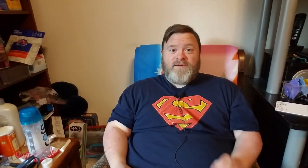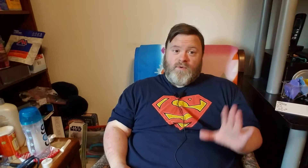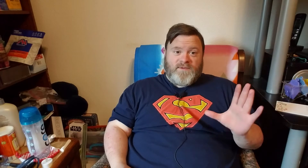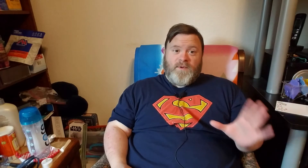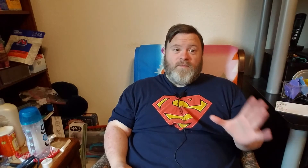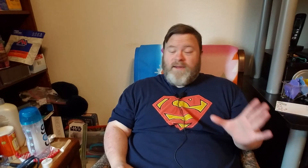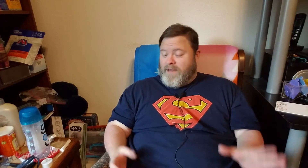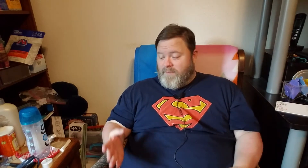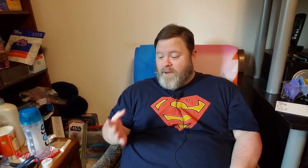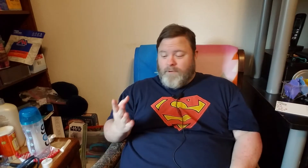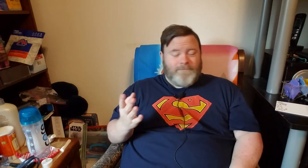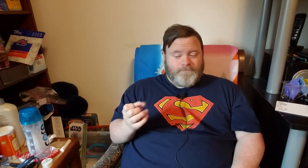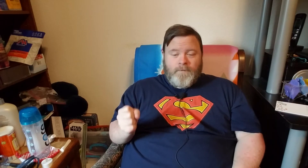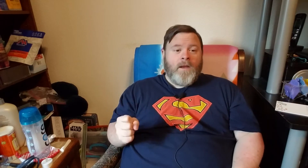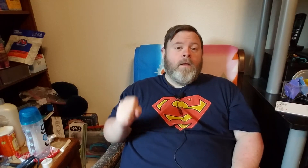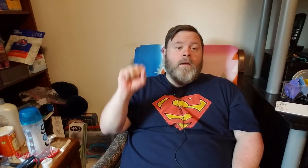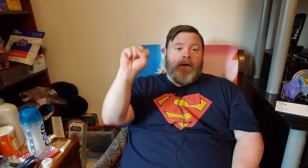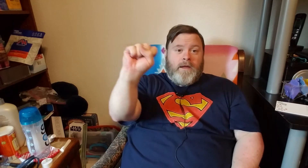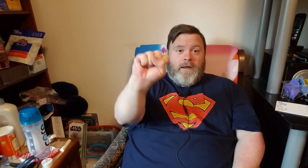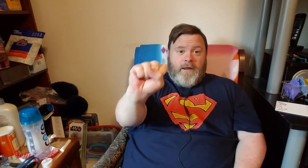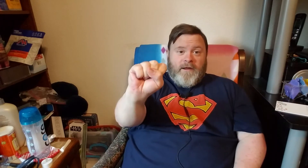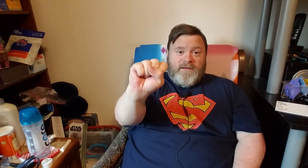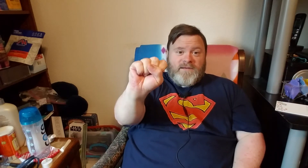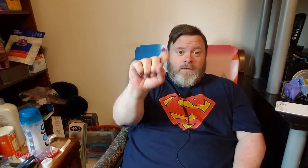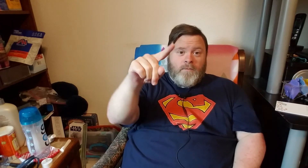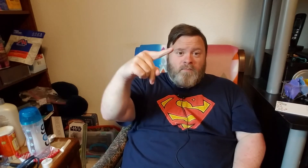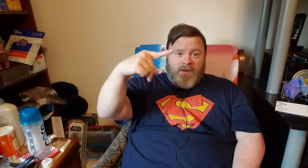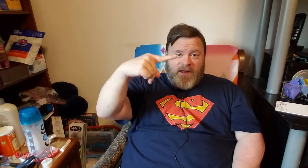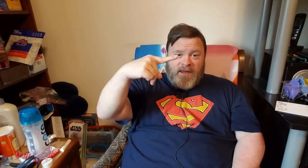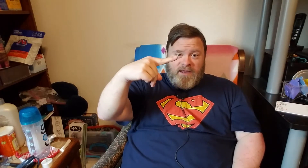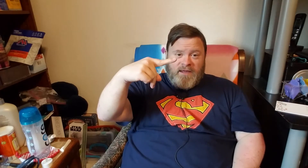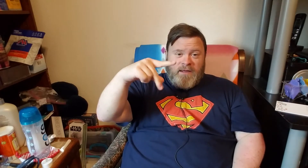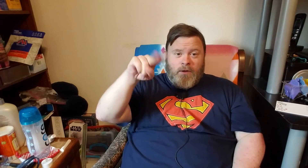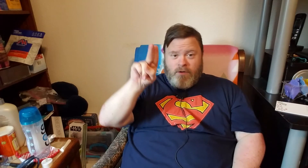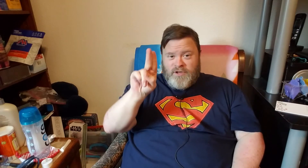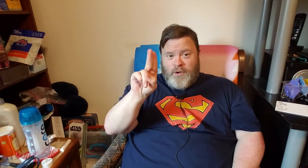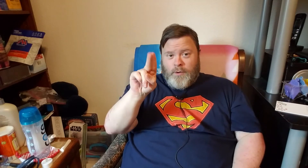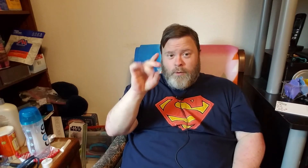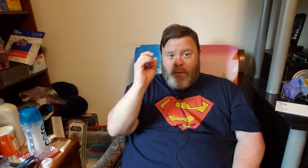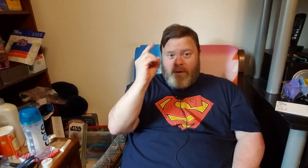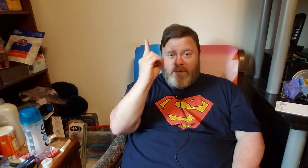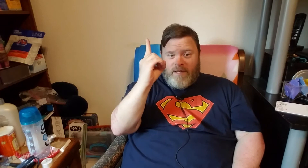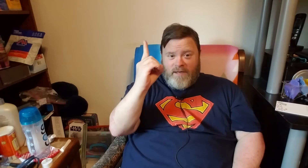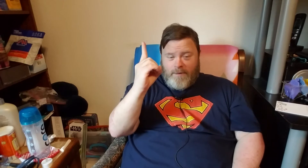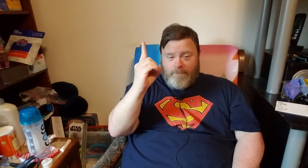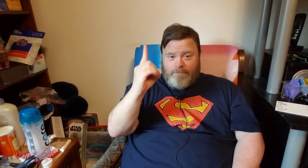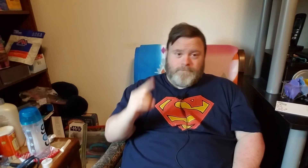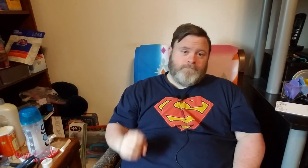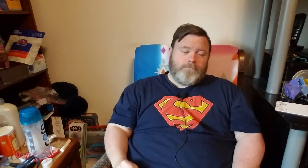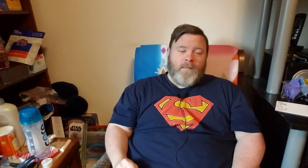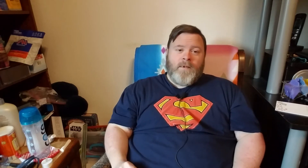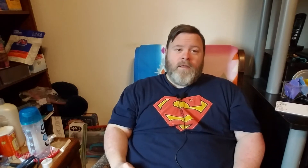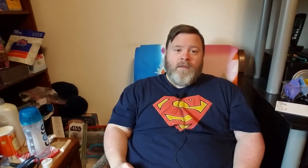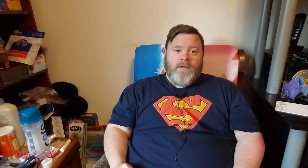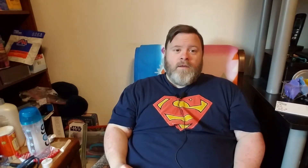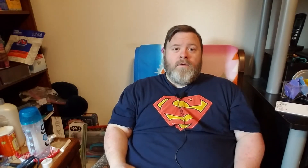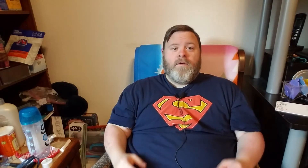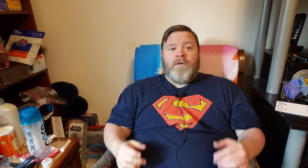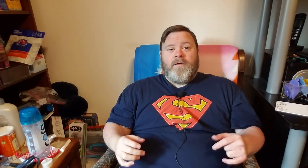going to spell my name out s p u d in